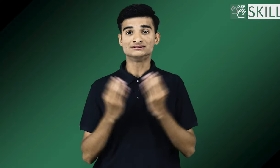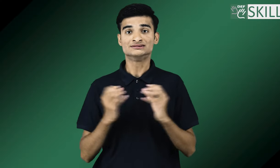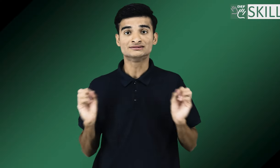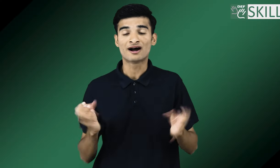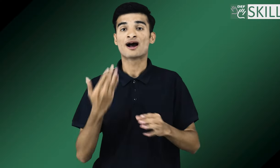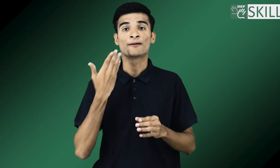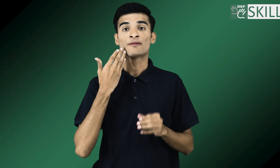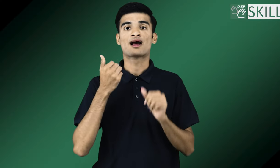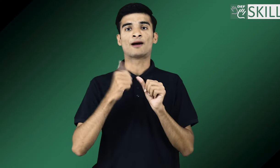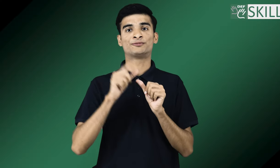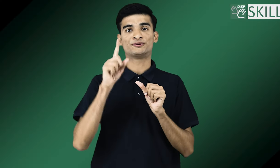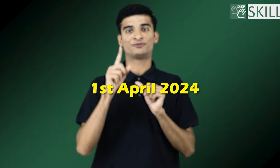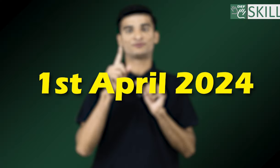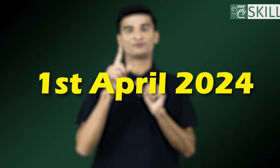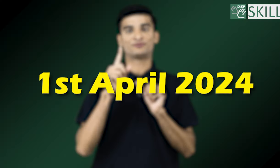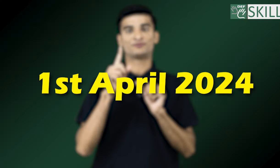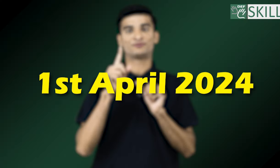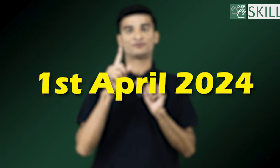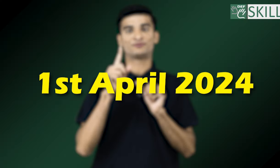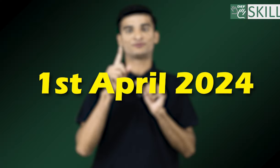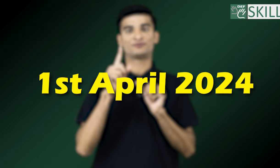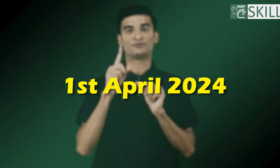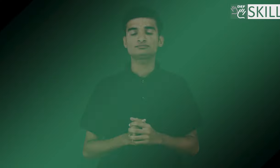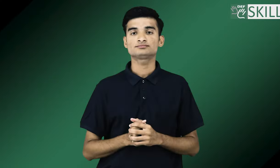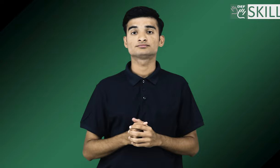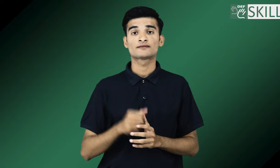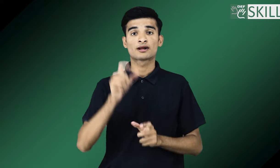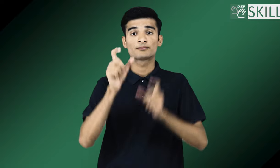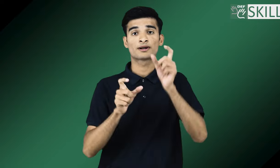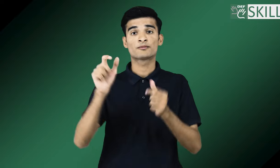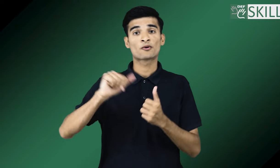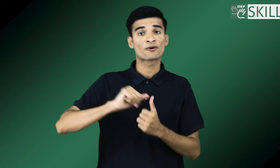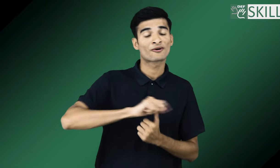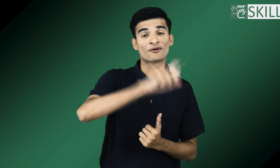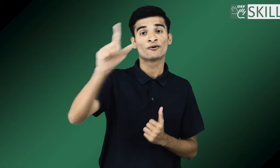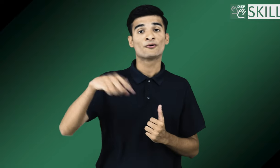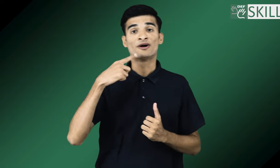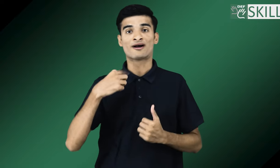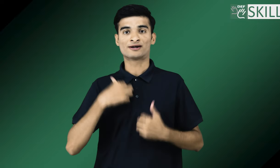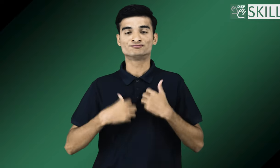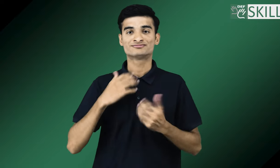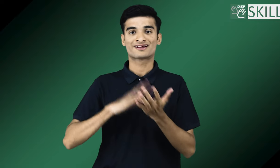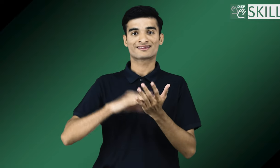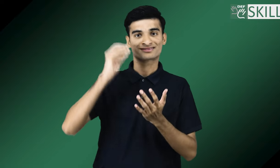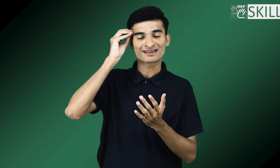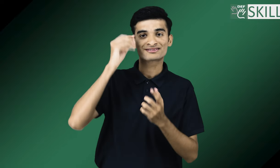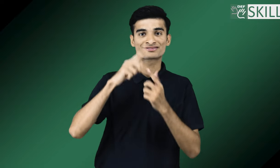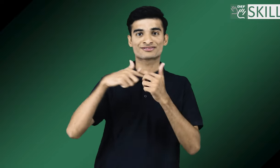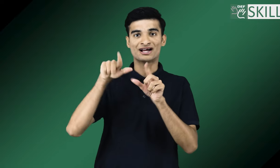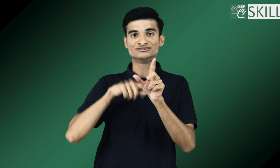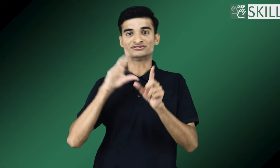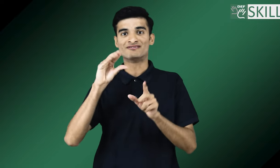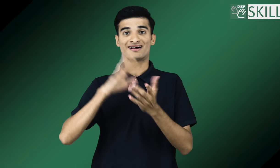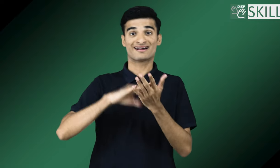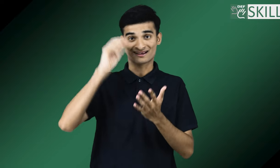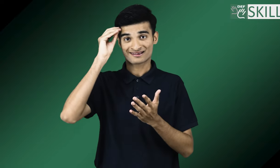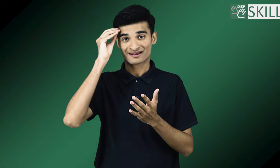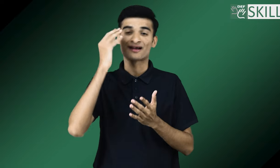The classes starts from April 1st, 2024. You all interested to learn the Tally software? You can come join. But,